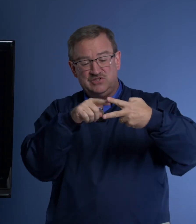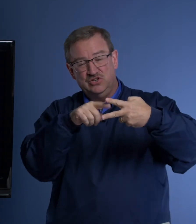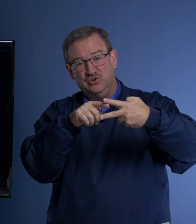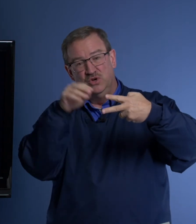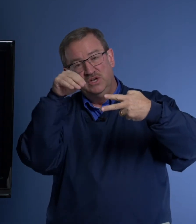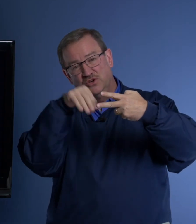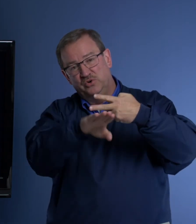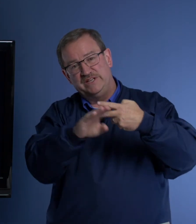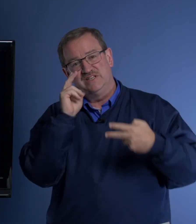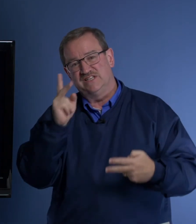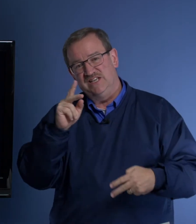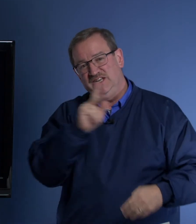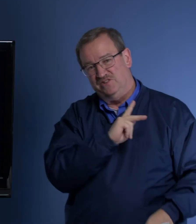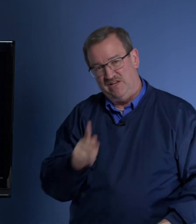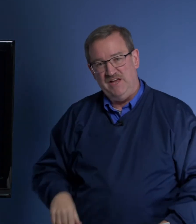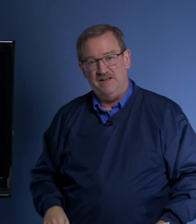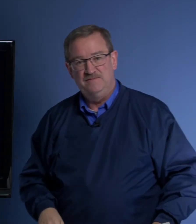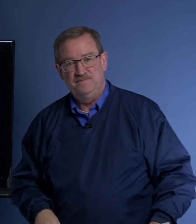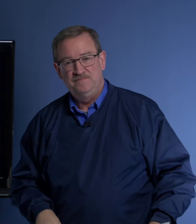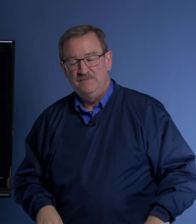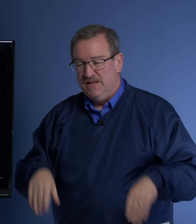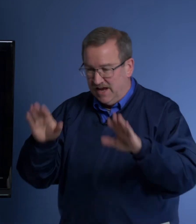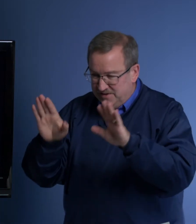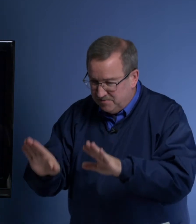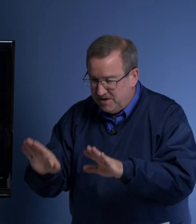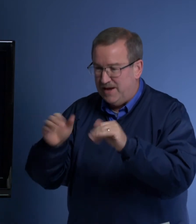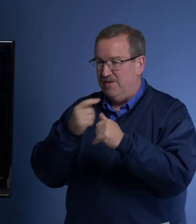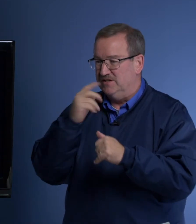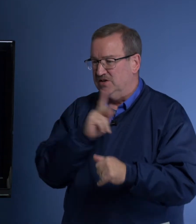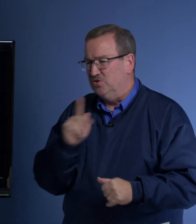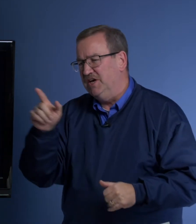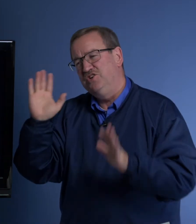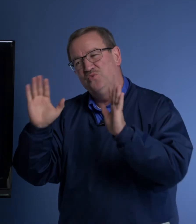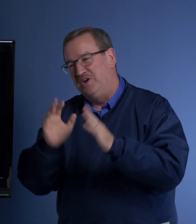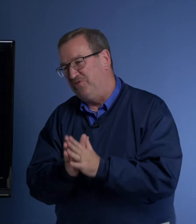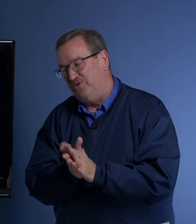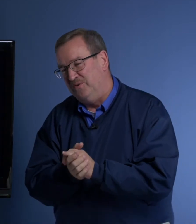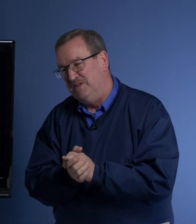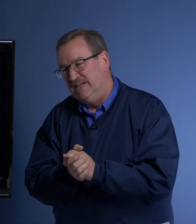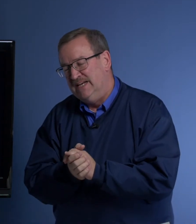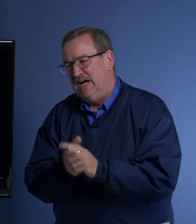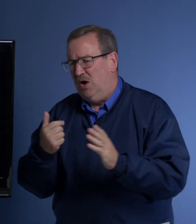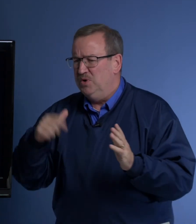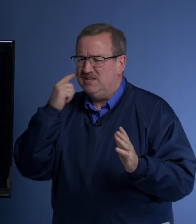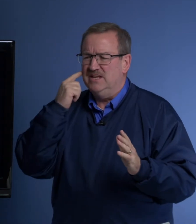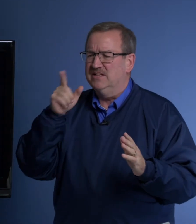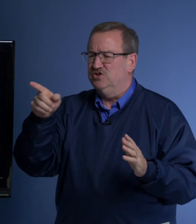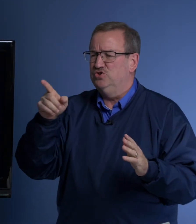two go in to see the king and they bow and they say, king, you're wonderful. We think that you